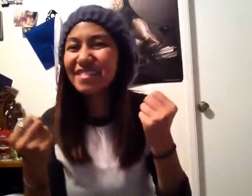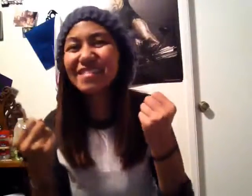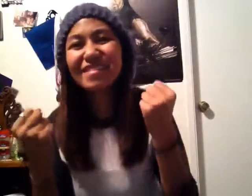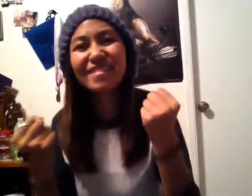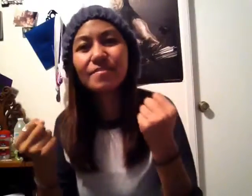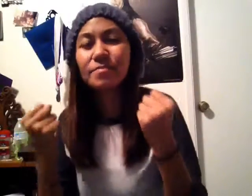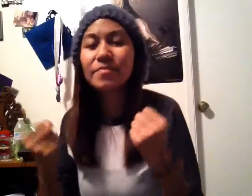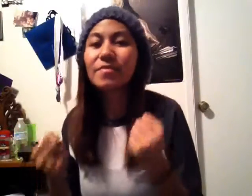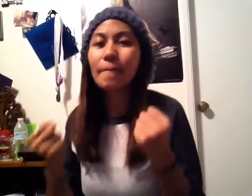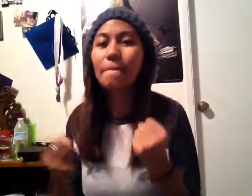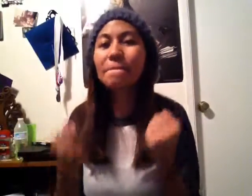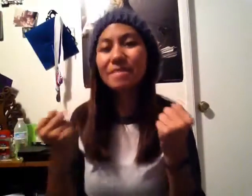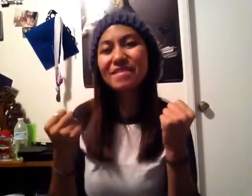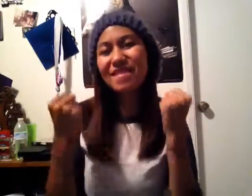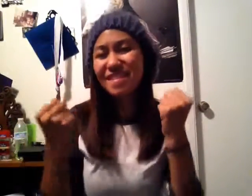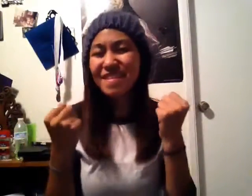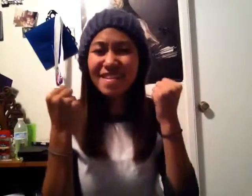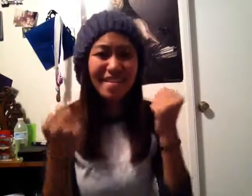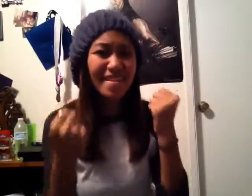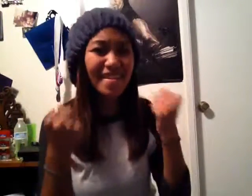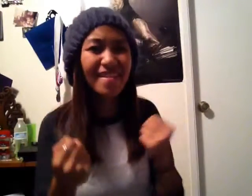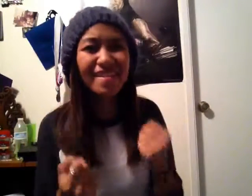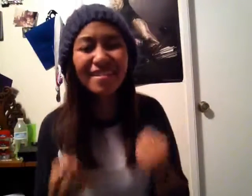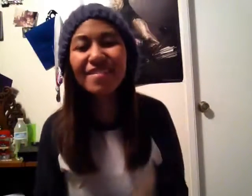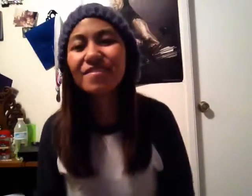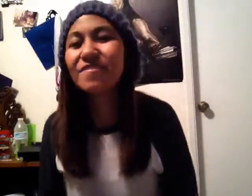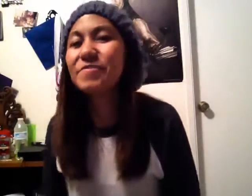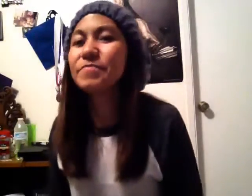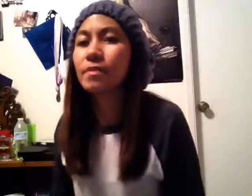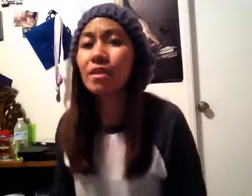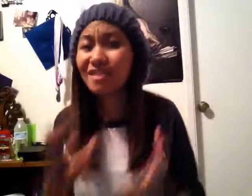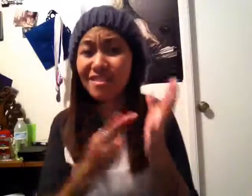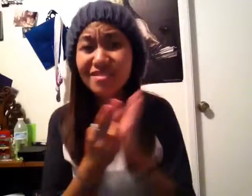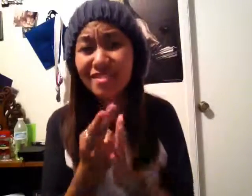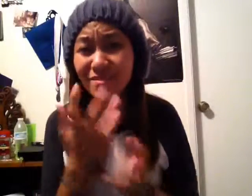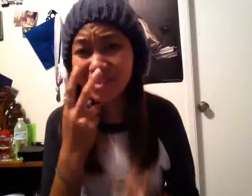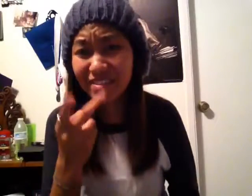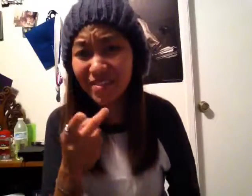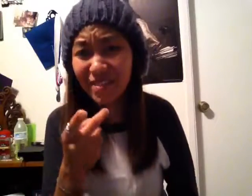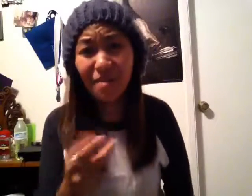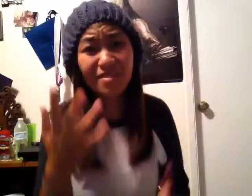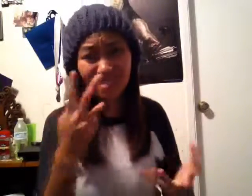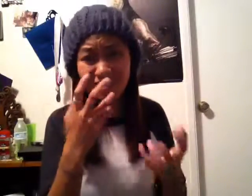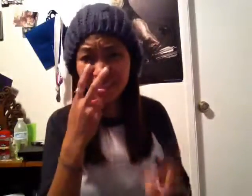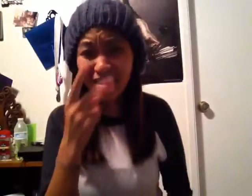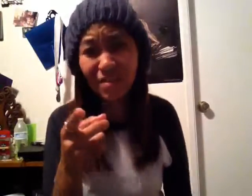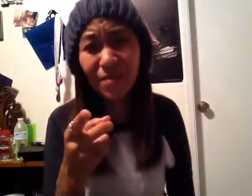I just wanna see you I just wanna see you I want to see you